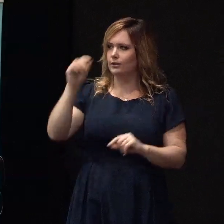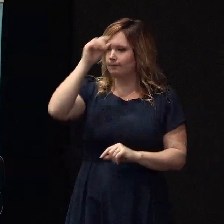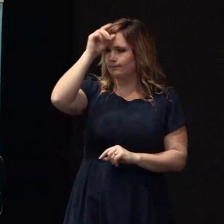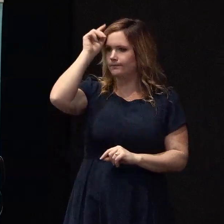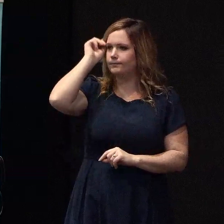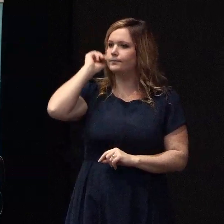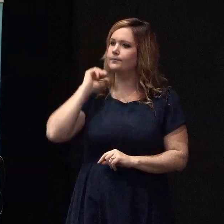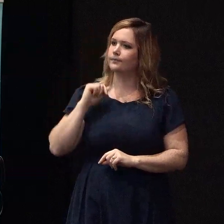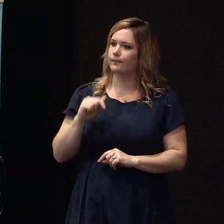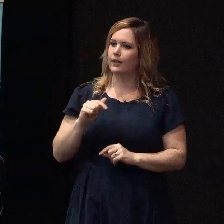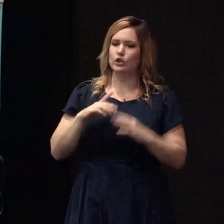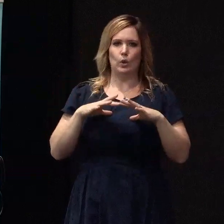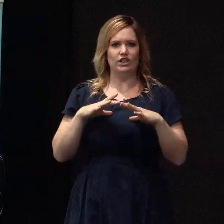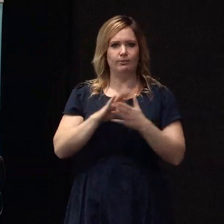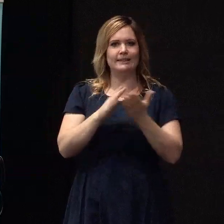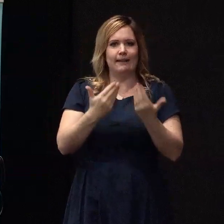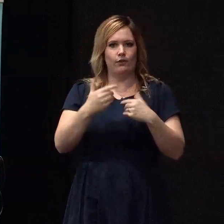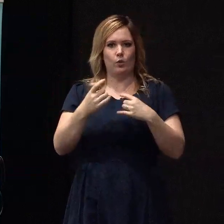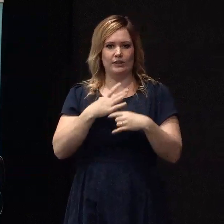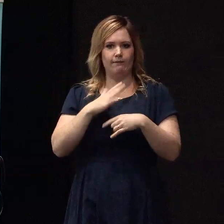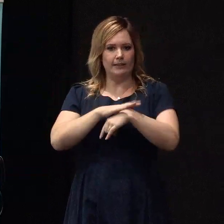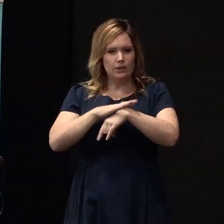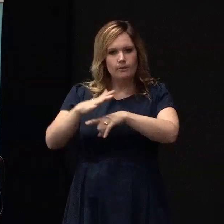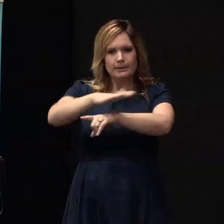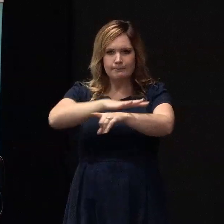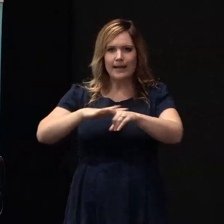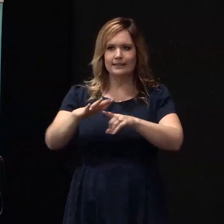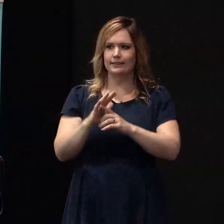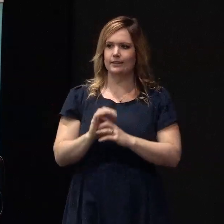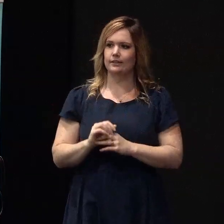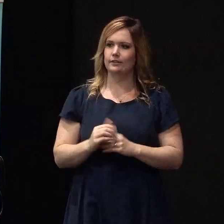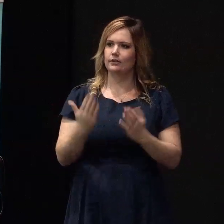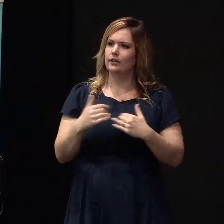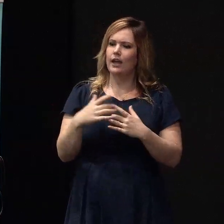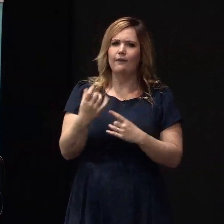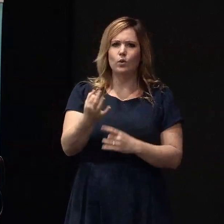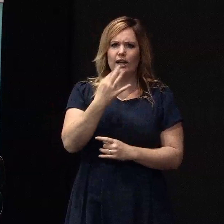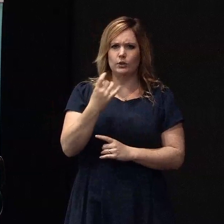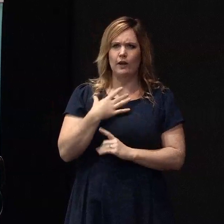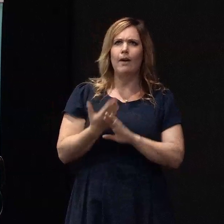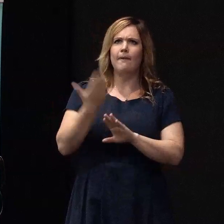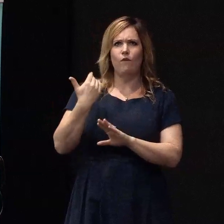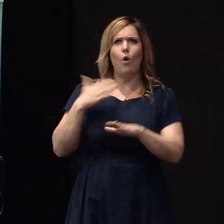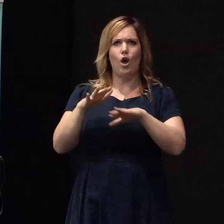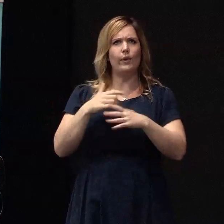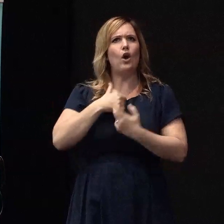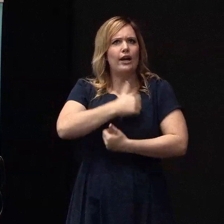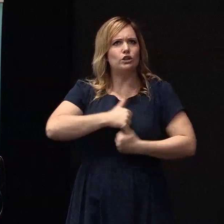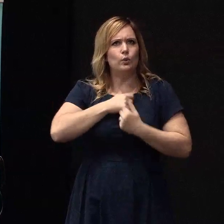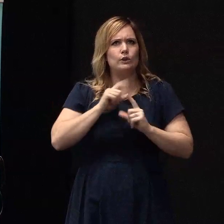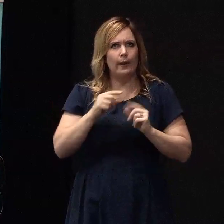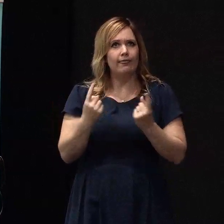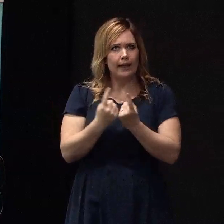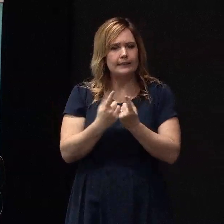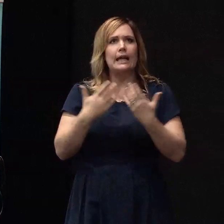So it's really about giving yourself that space. He says to ask yourself, what am I not doing that I used to enjoy? You know, what have I, when I've gone into